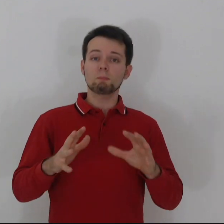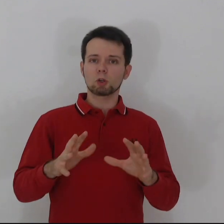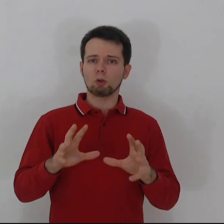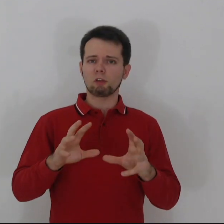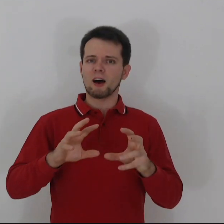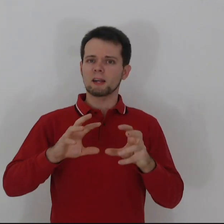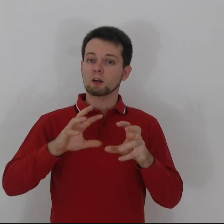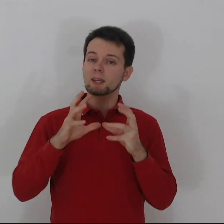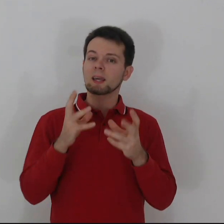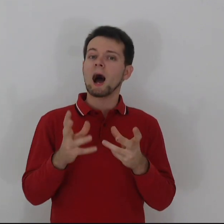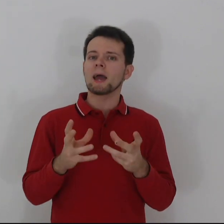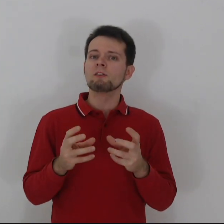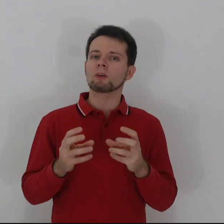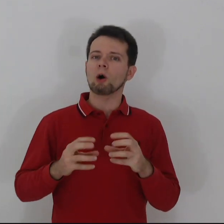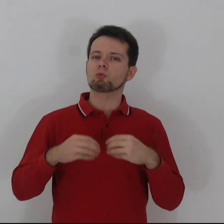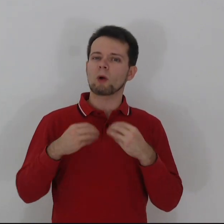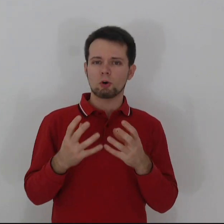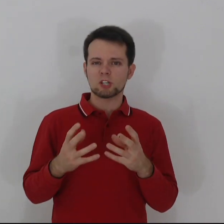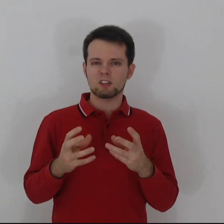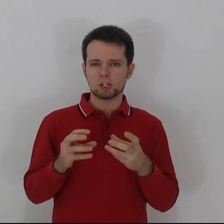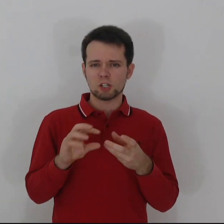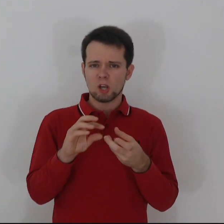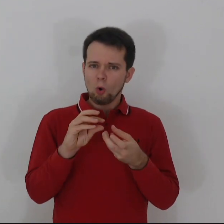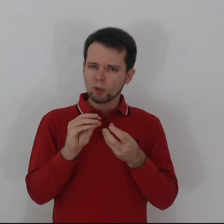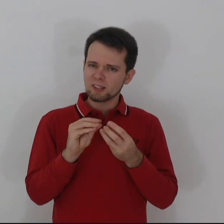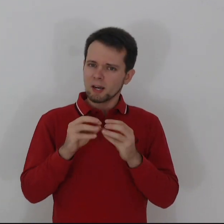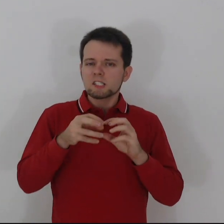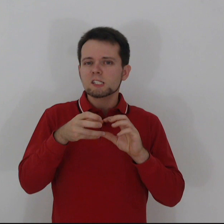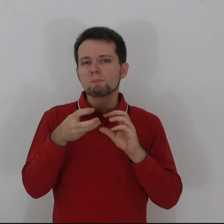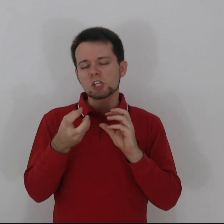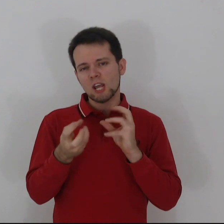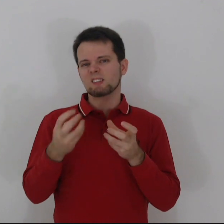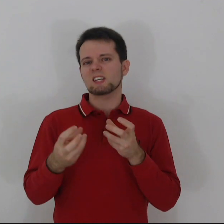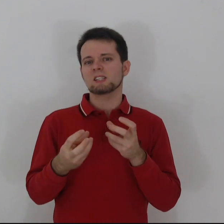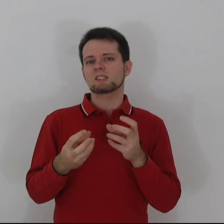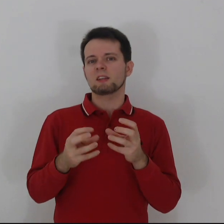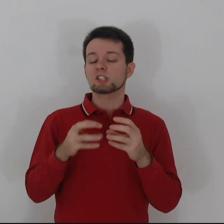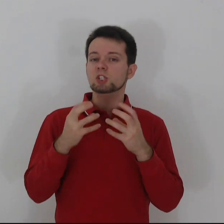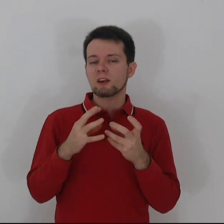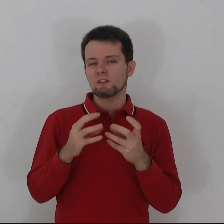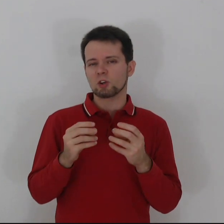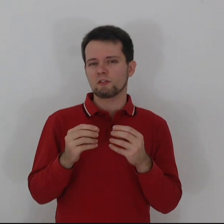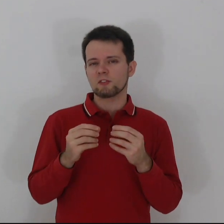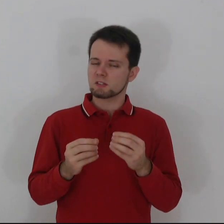the book you'll also find a quick guide on how to run ocean adventures, what the specialties and the strengths of this